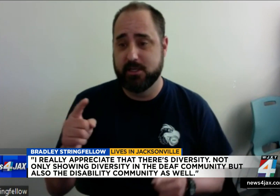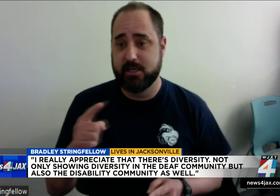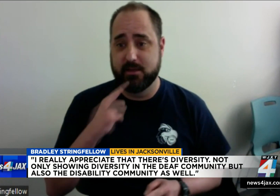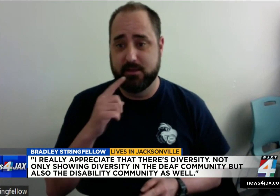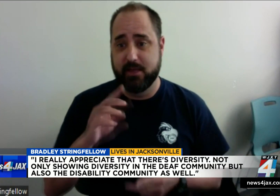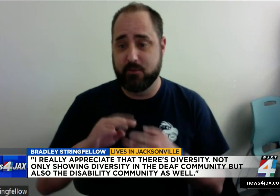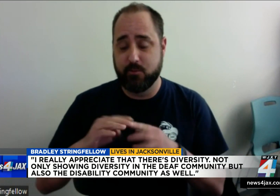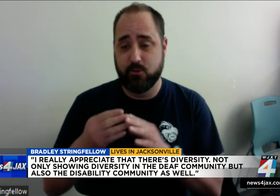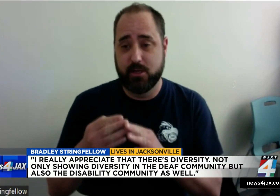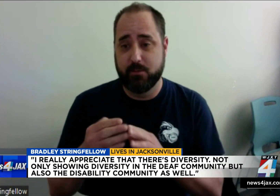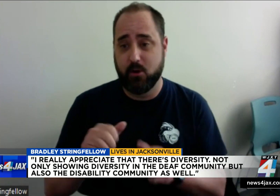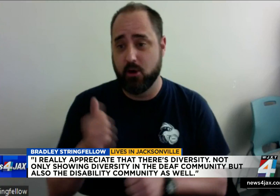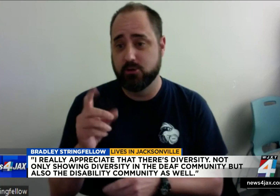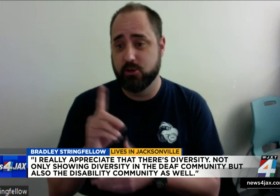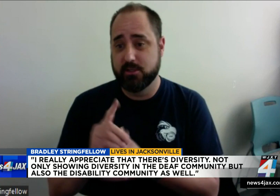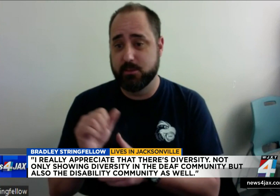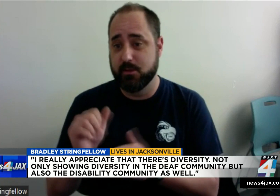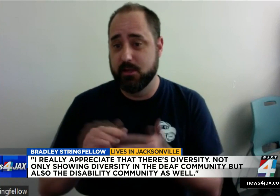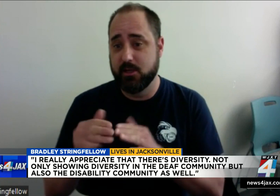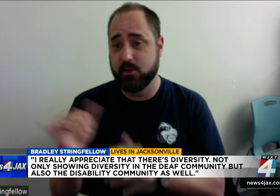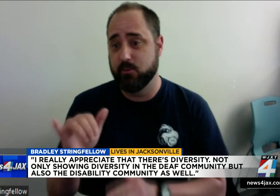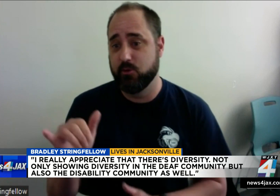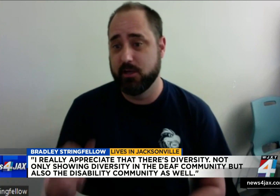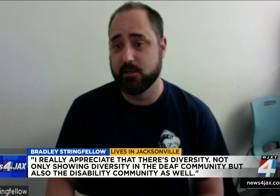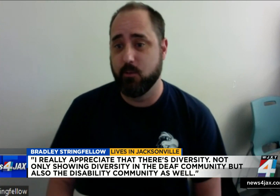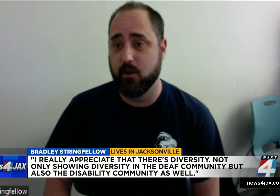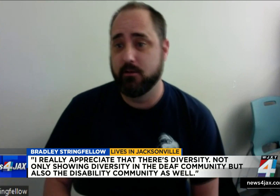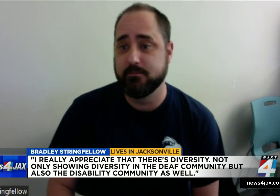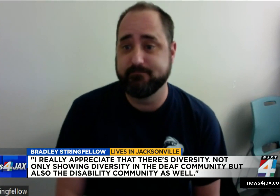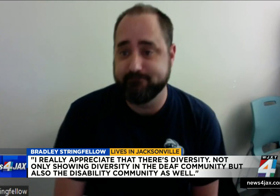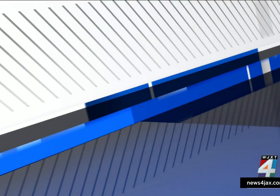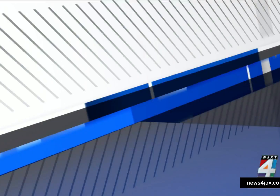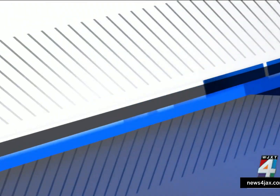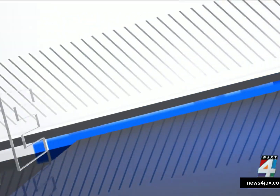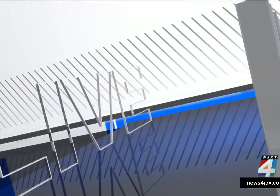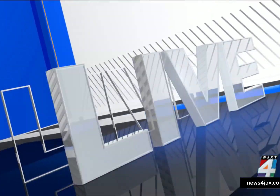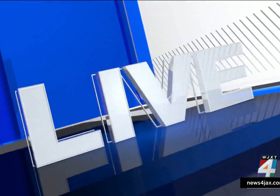diversity in the deaf community, but also disability community as well.